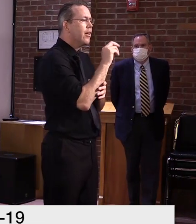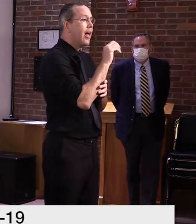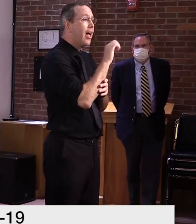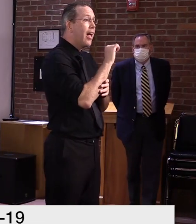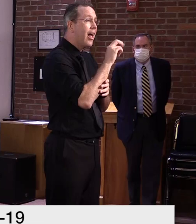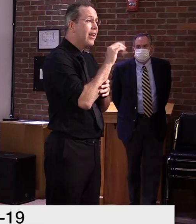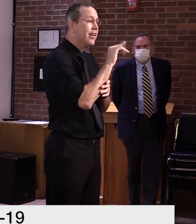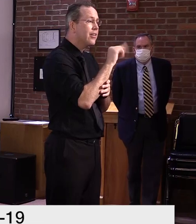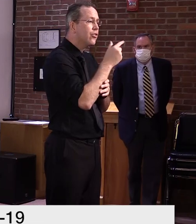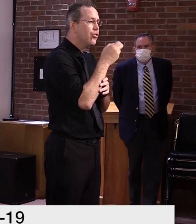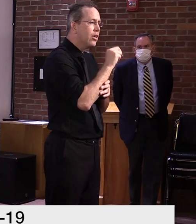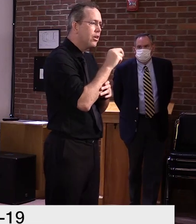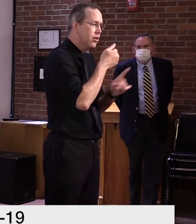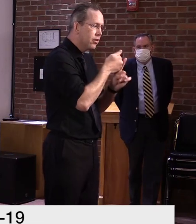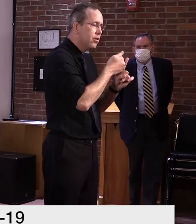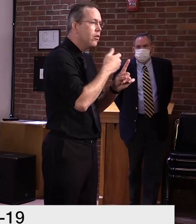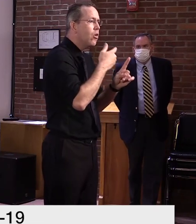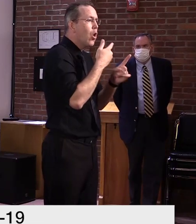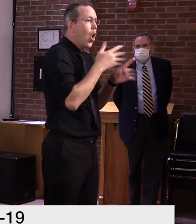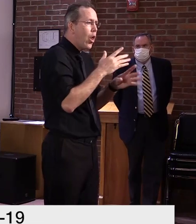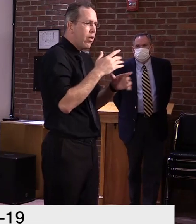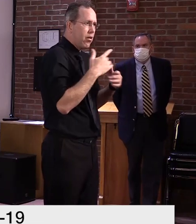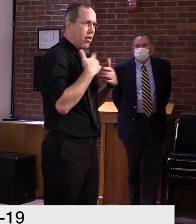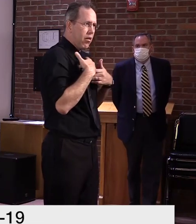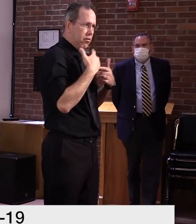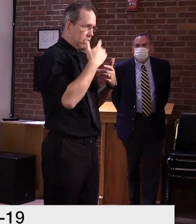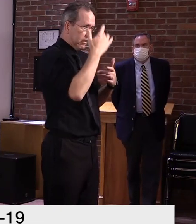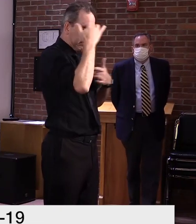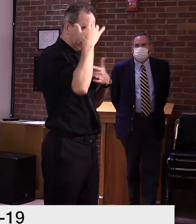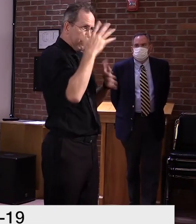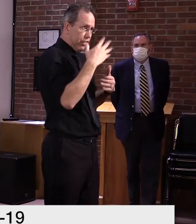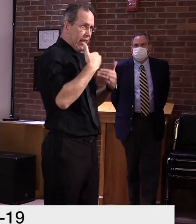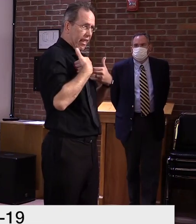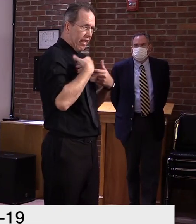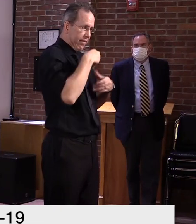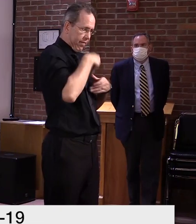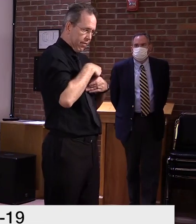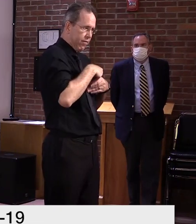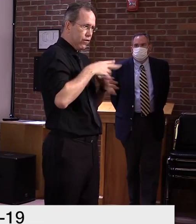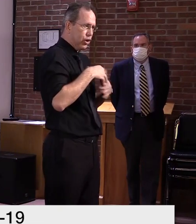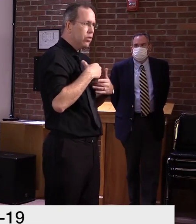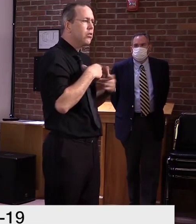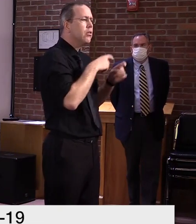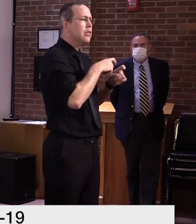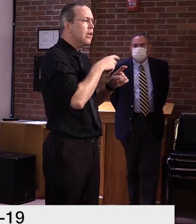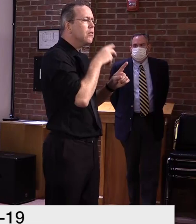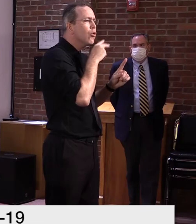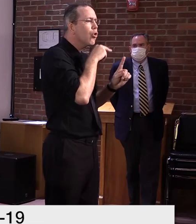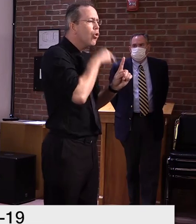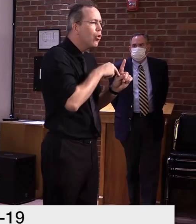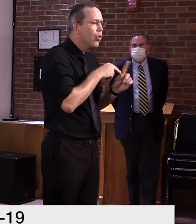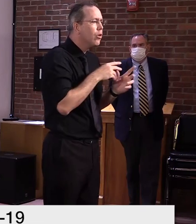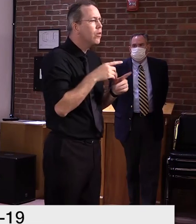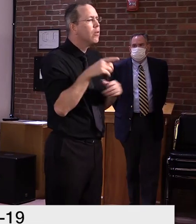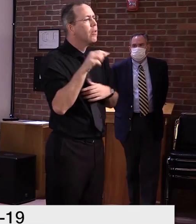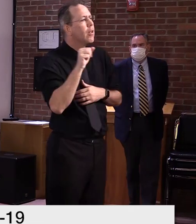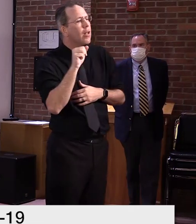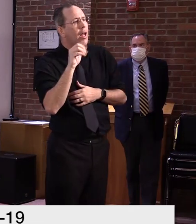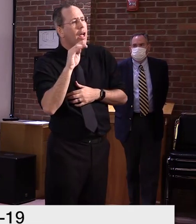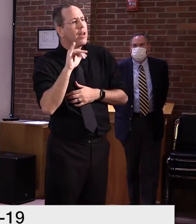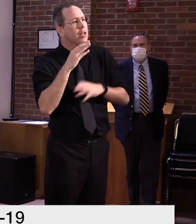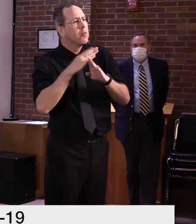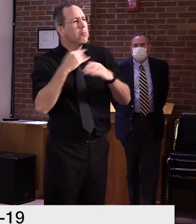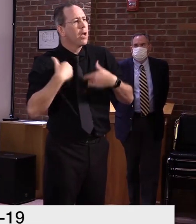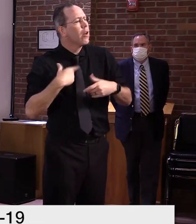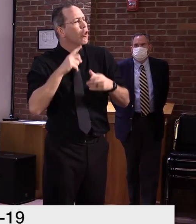um, and PCR are looking for current infection, while antibodies can tell us we were infected at some